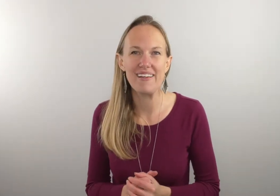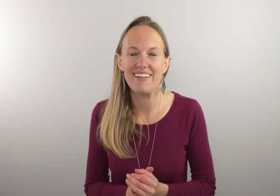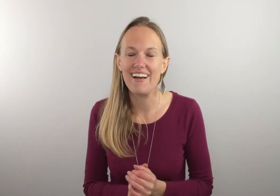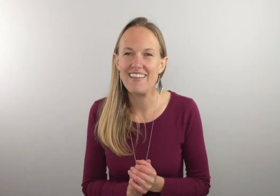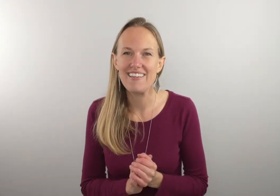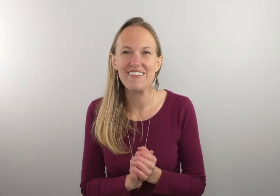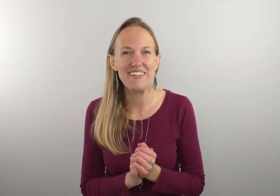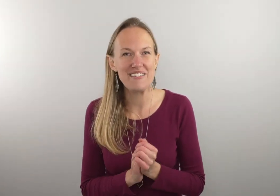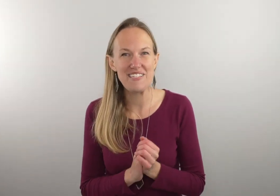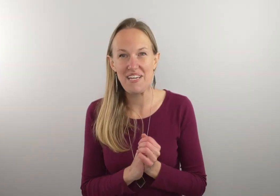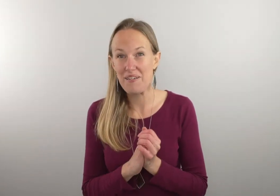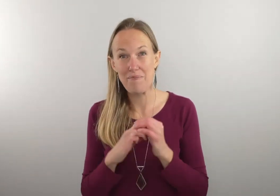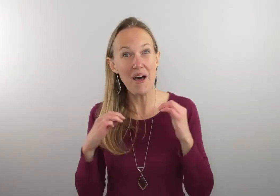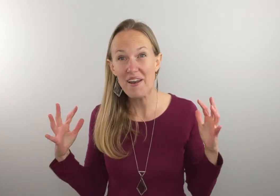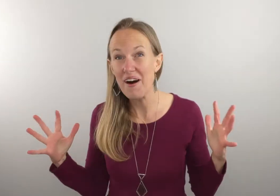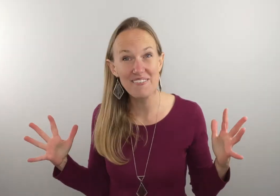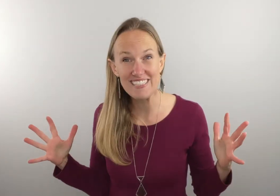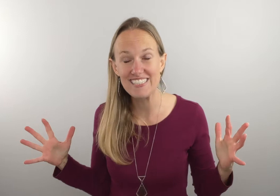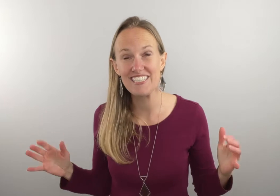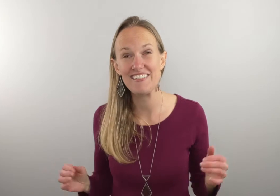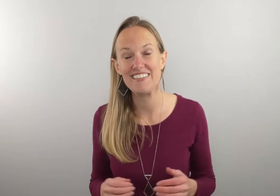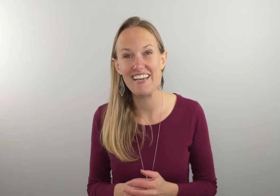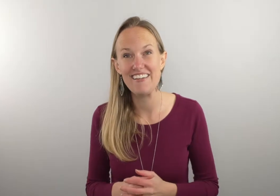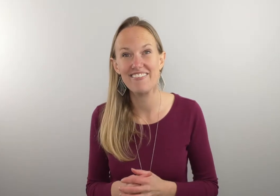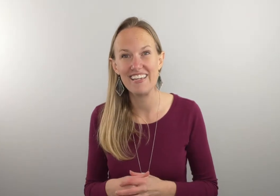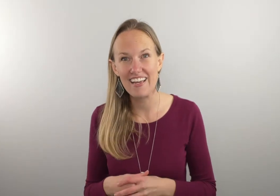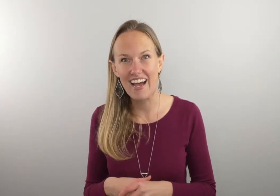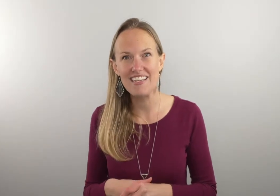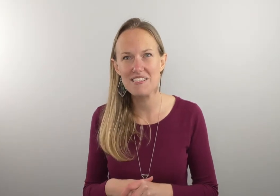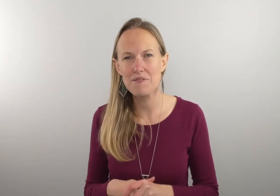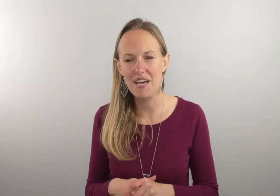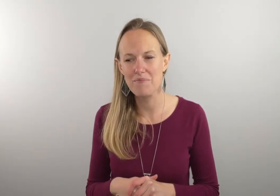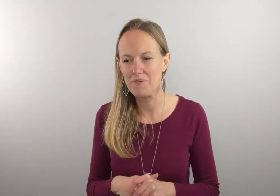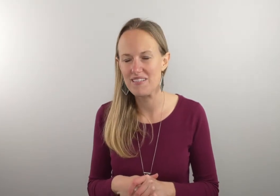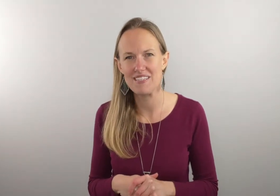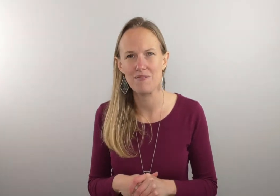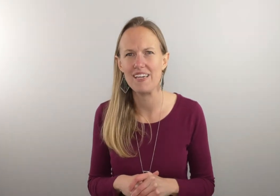I think you'll understand I am not always cheery in life and I had some down moments this week